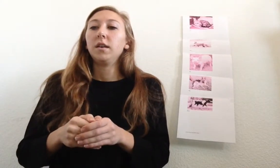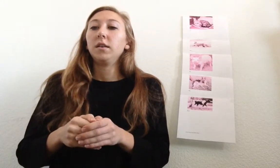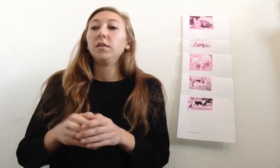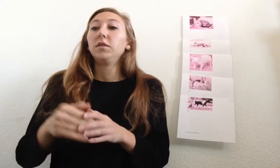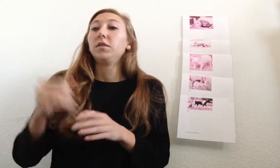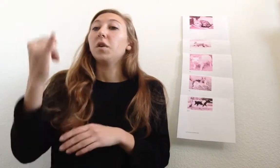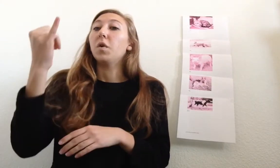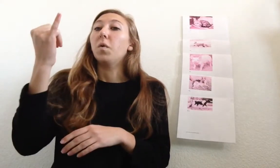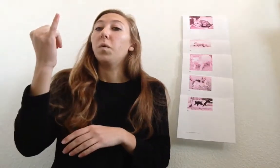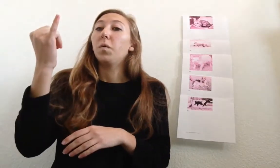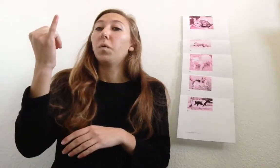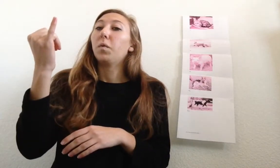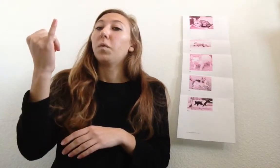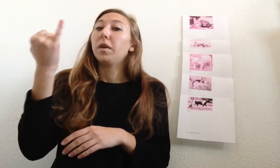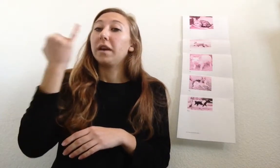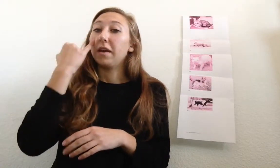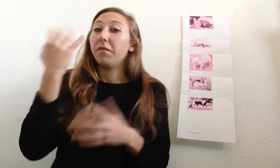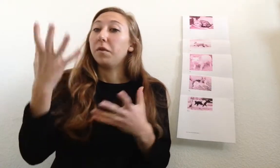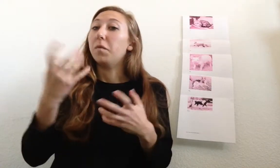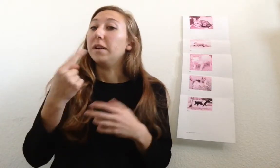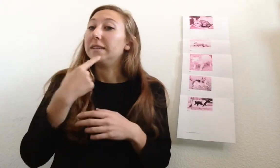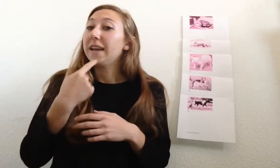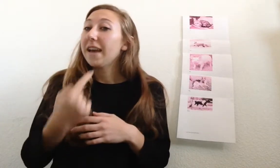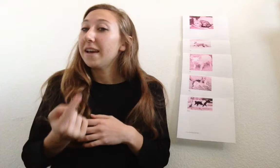good. So, if we want to say it,